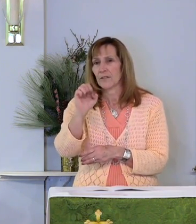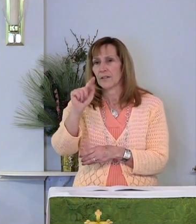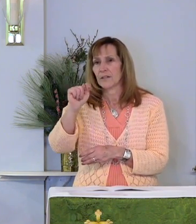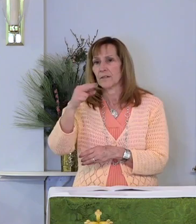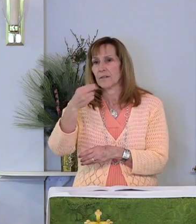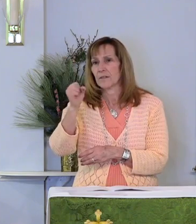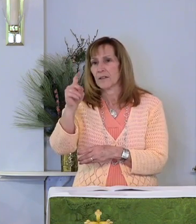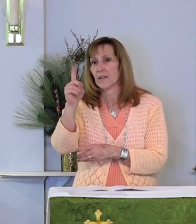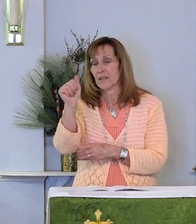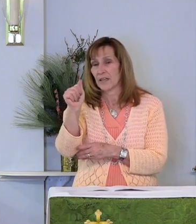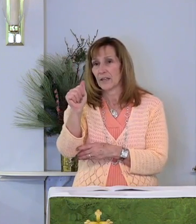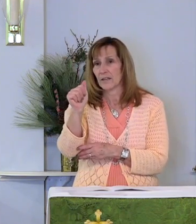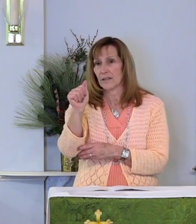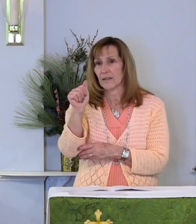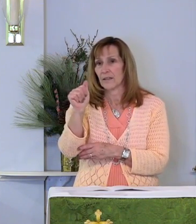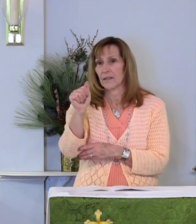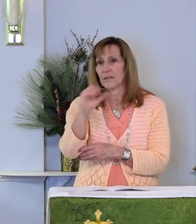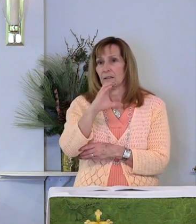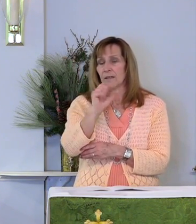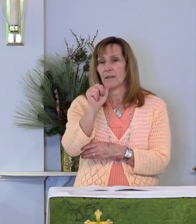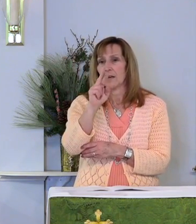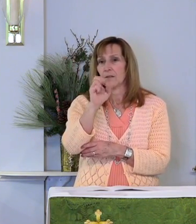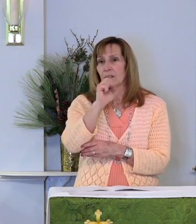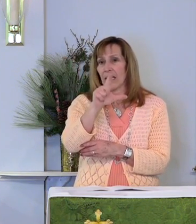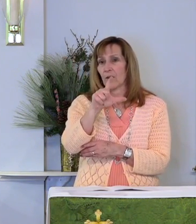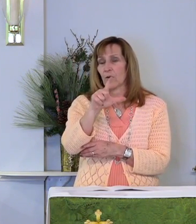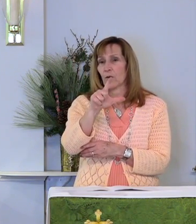Theta, Carol,